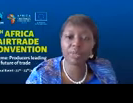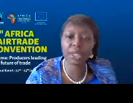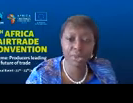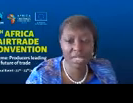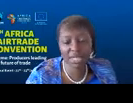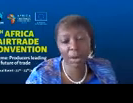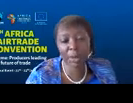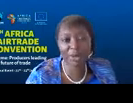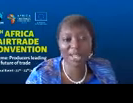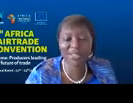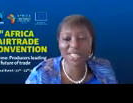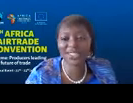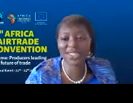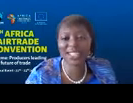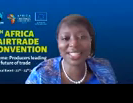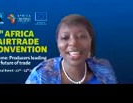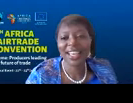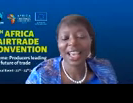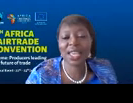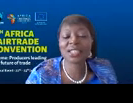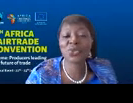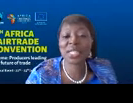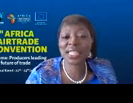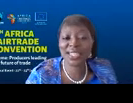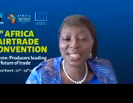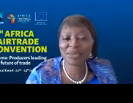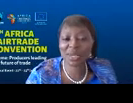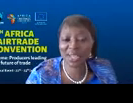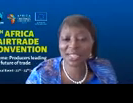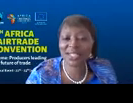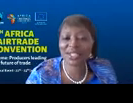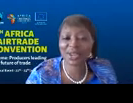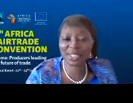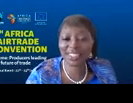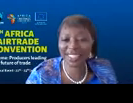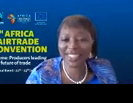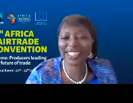Los Pinos. I hope I pronounced that right. He has 20 years experience.